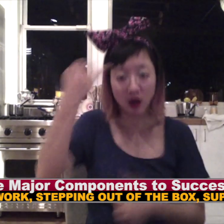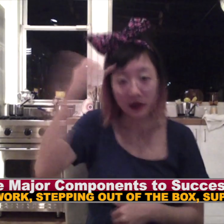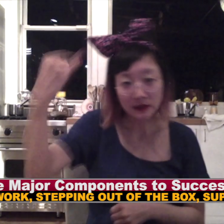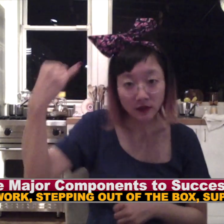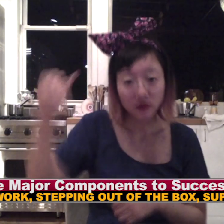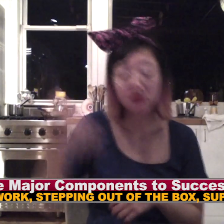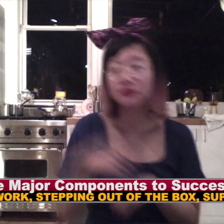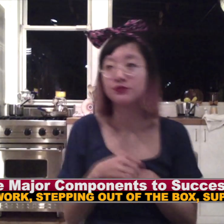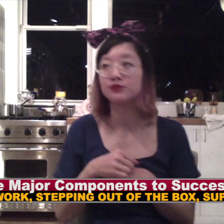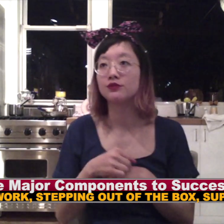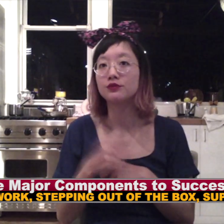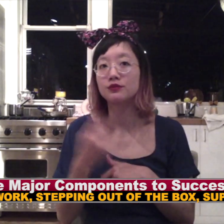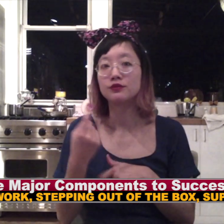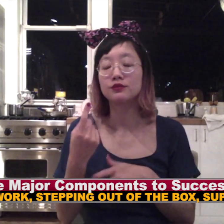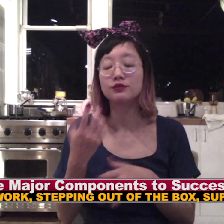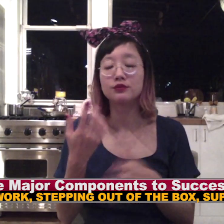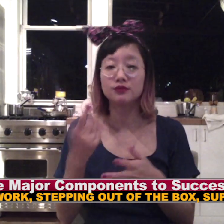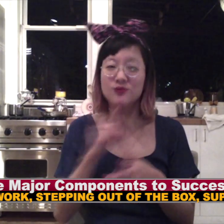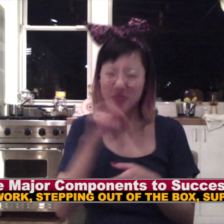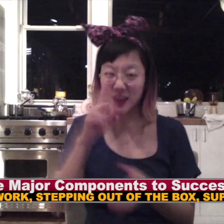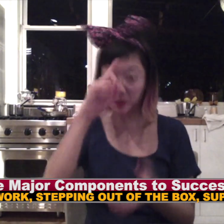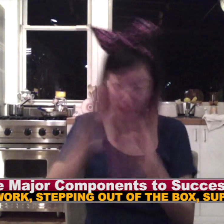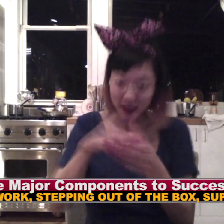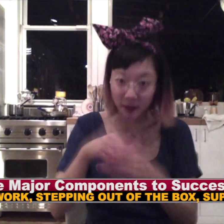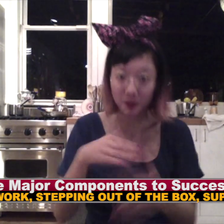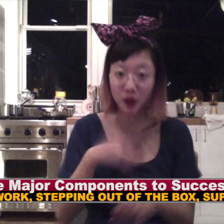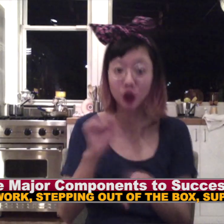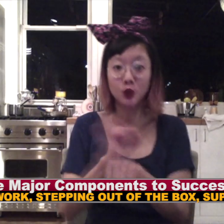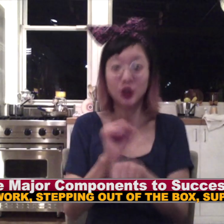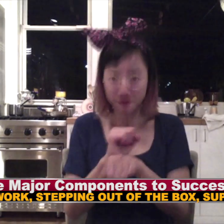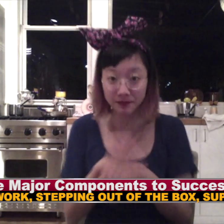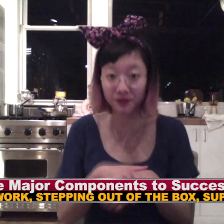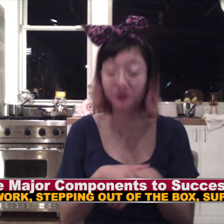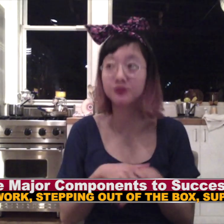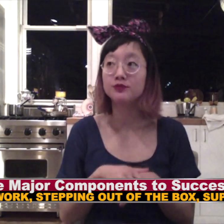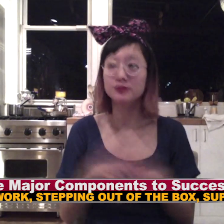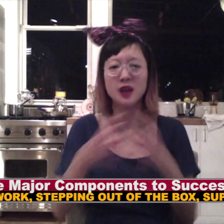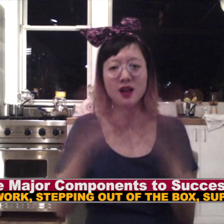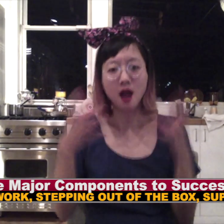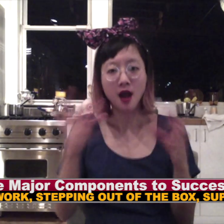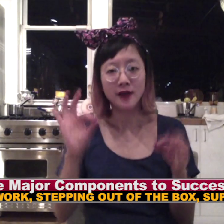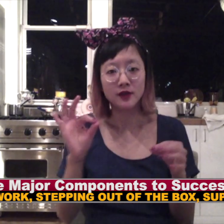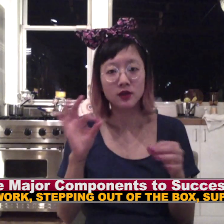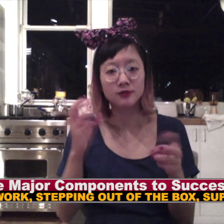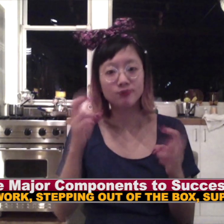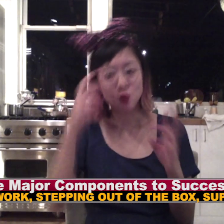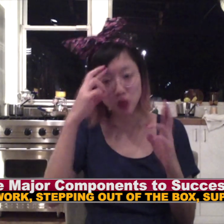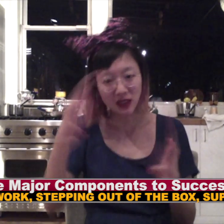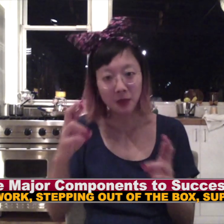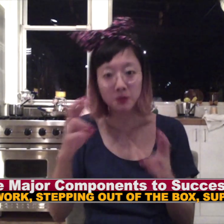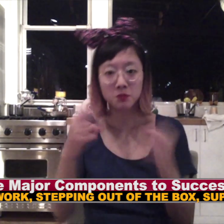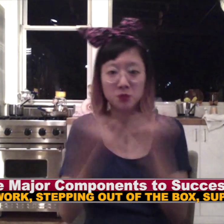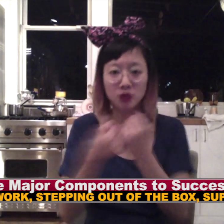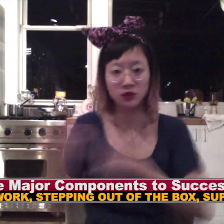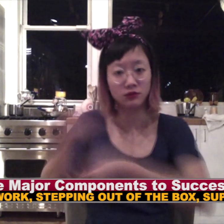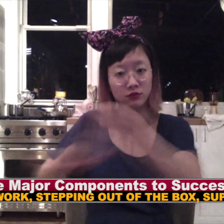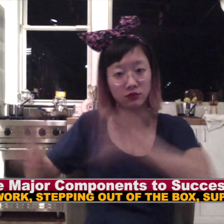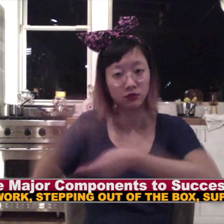ideas and who believe in my work. And, you know, that requires a lot of mutual respect and